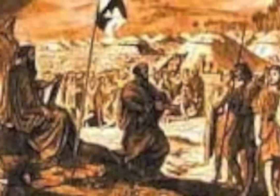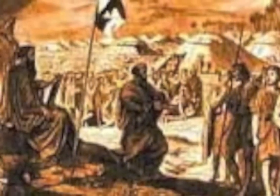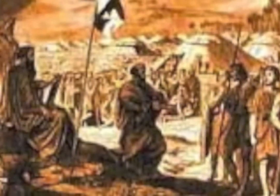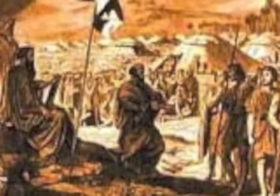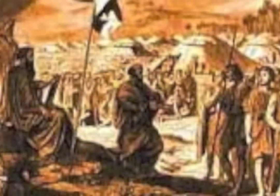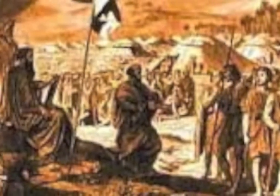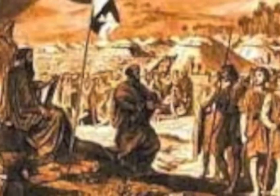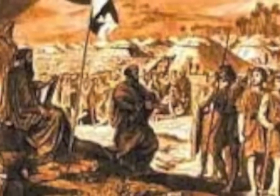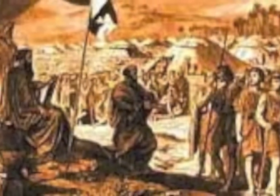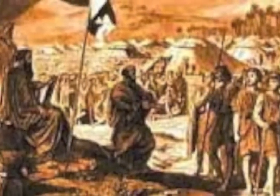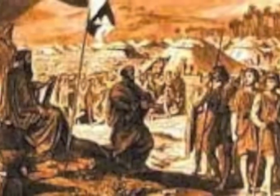empire.